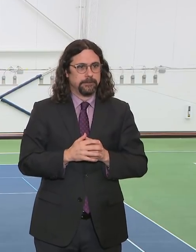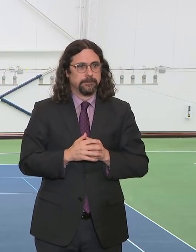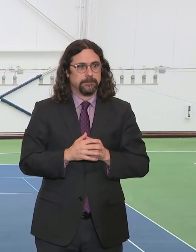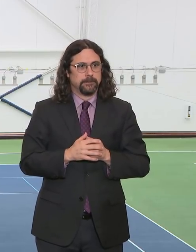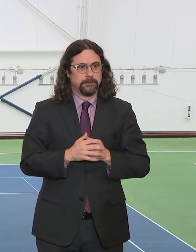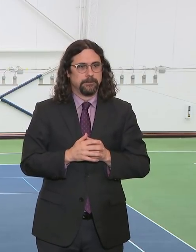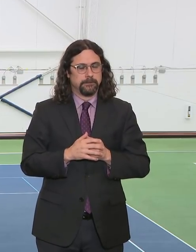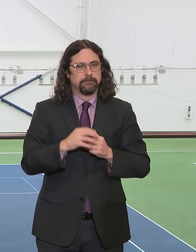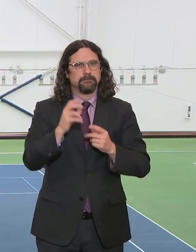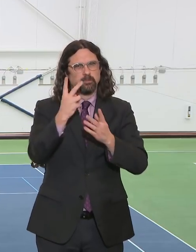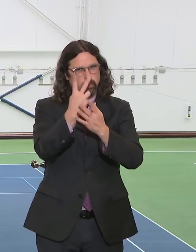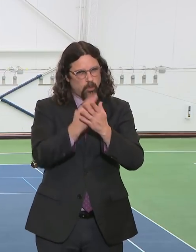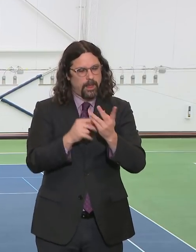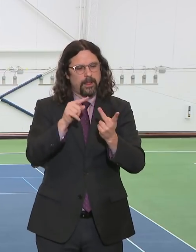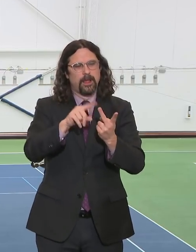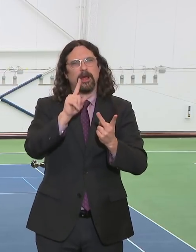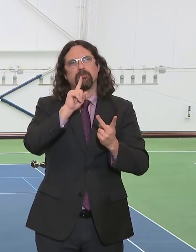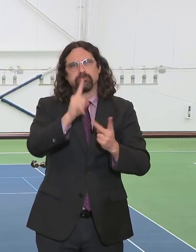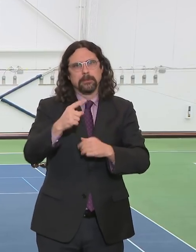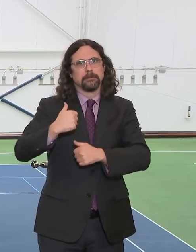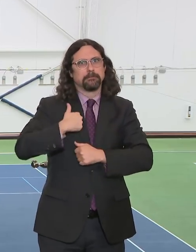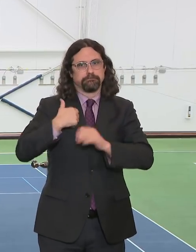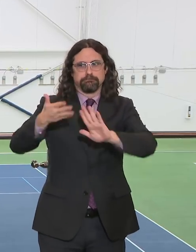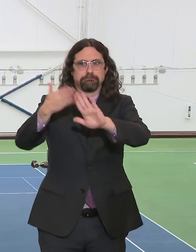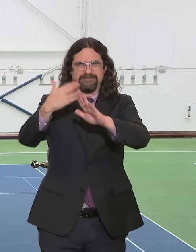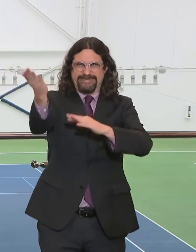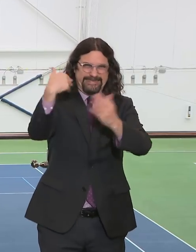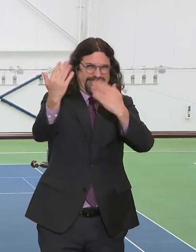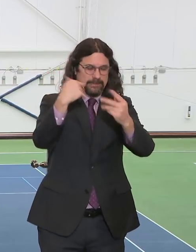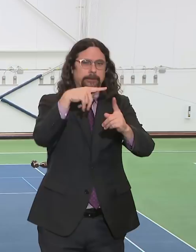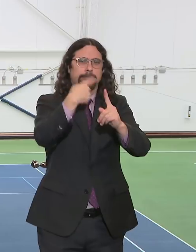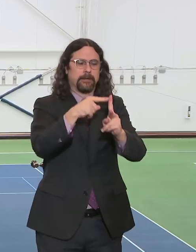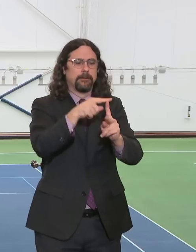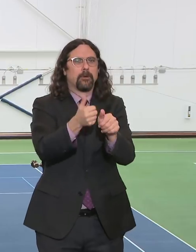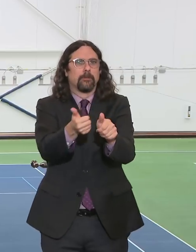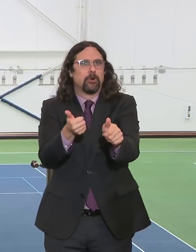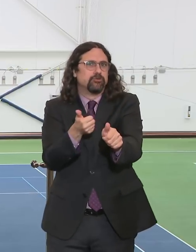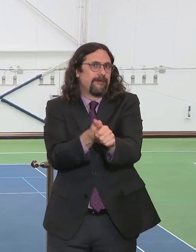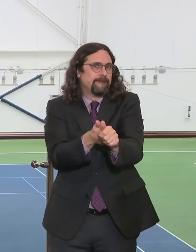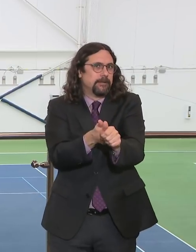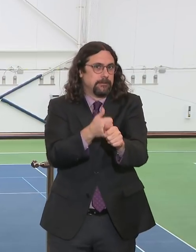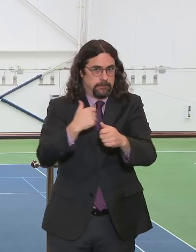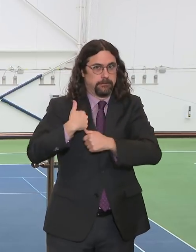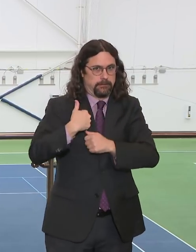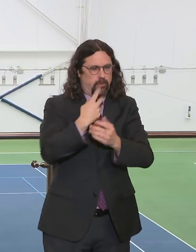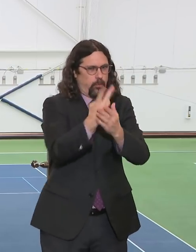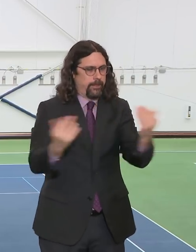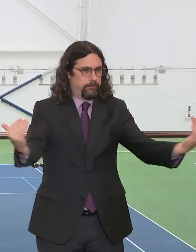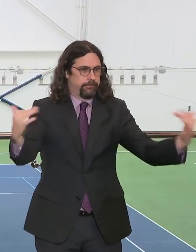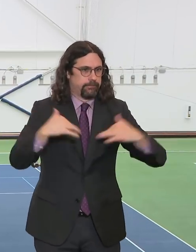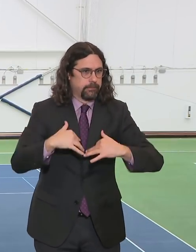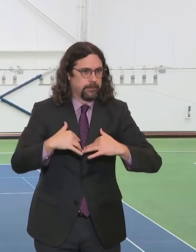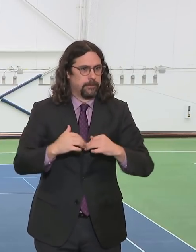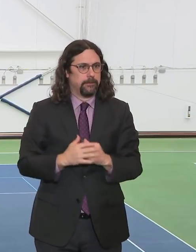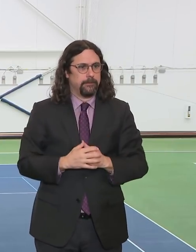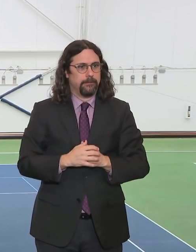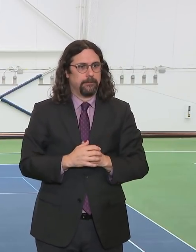specifically 1,000 nurses, 300 respiratory therapists, 150 doctors.